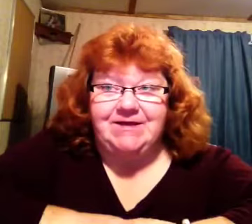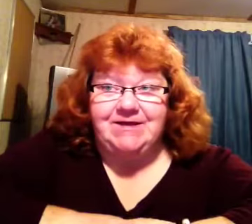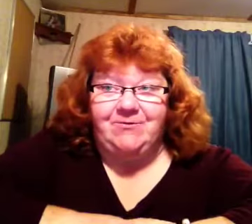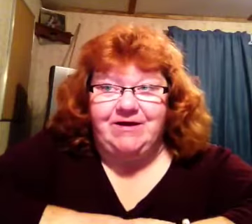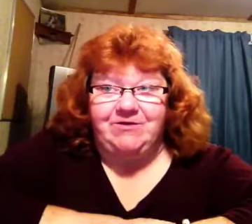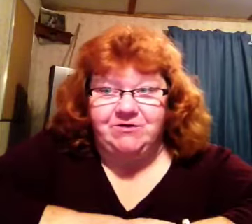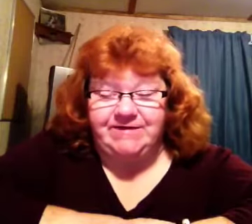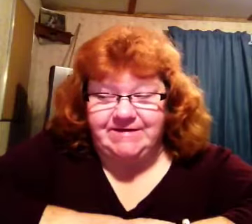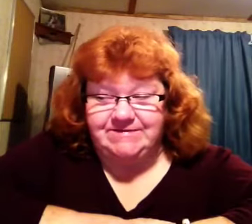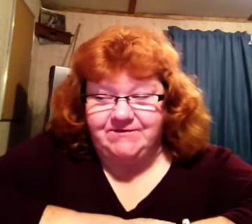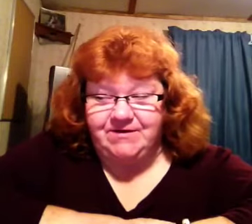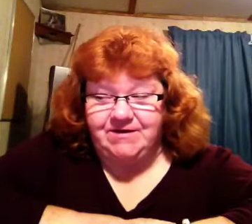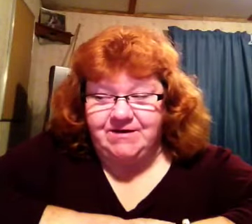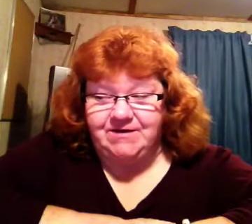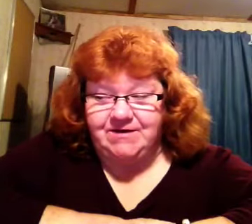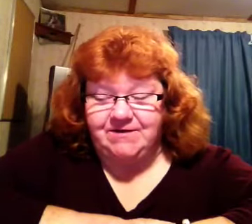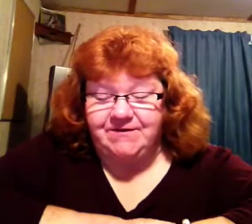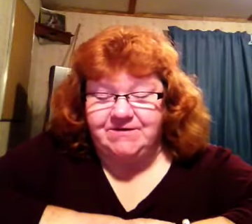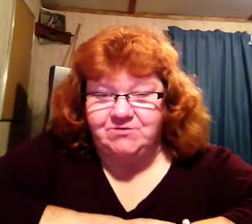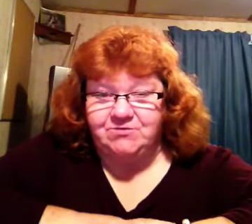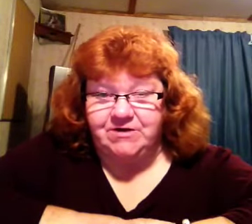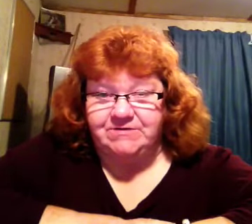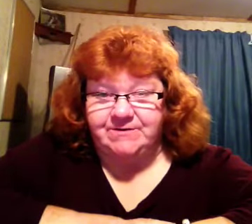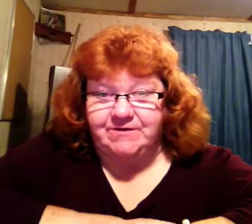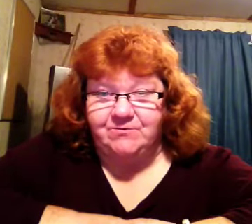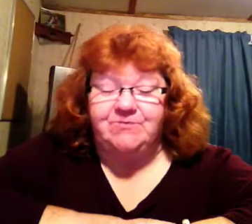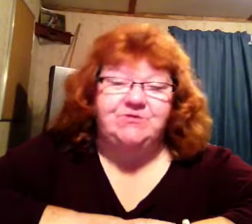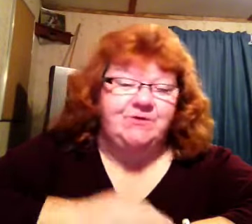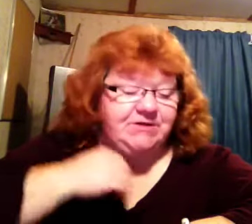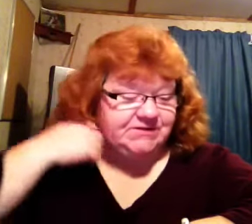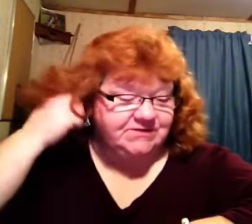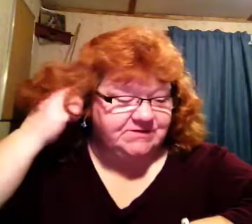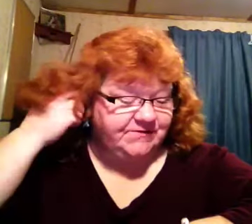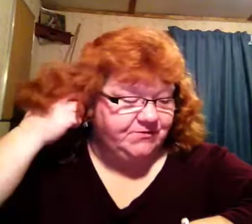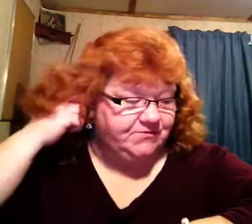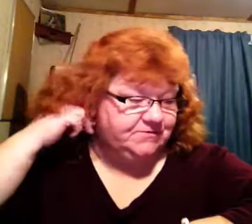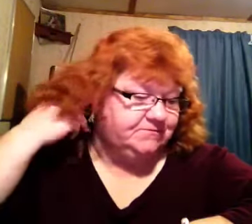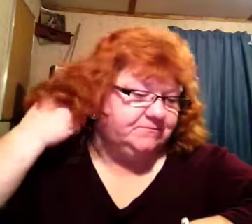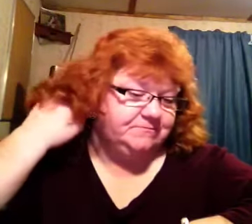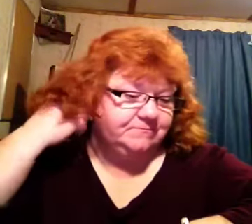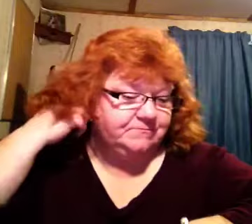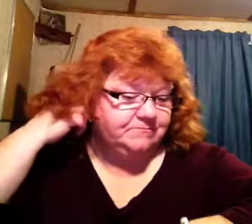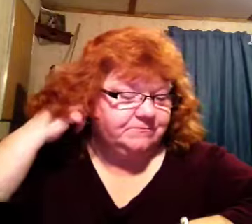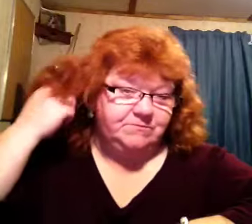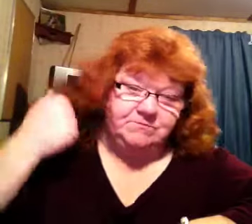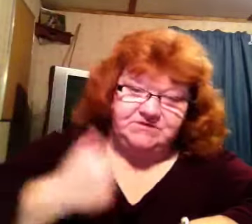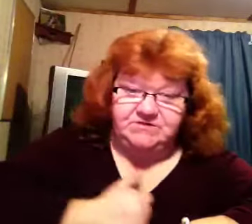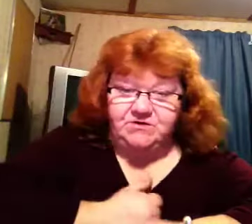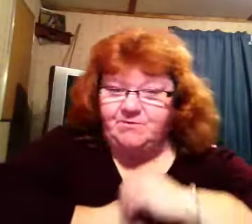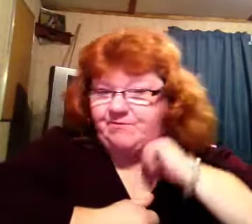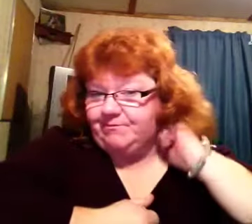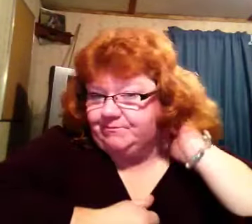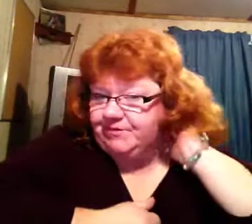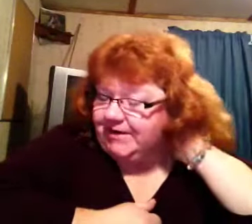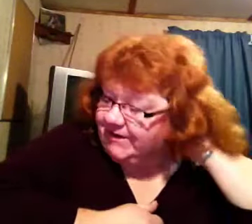We had a good Thanksgiving. I think I told you guys about it. We went to my nieces and nephews. My sister come up from Connecticut.